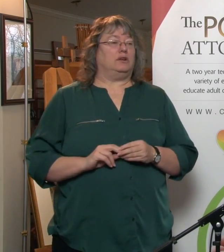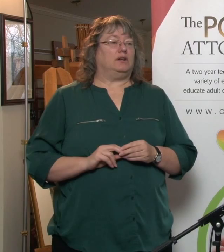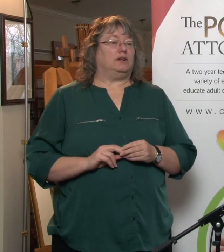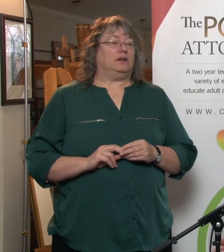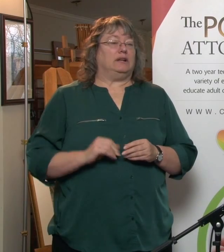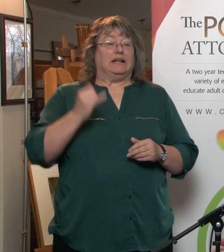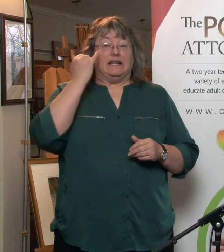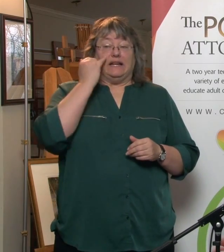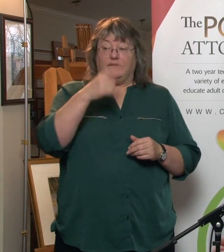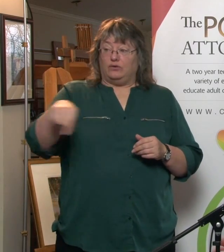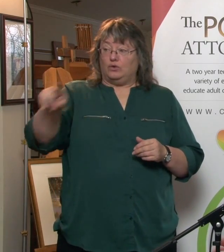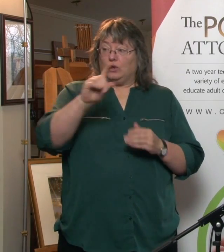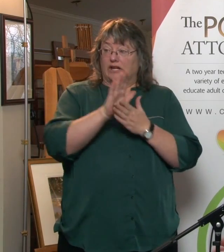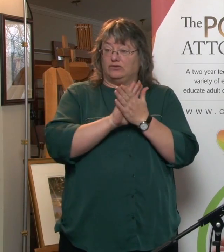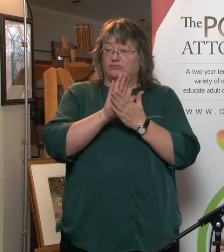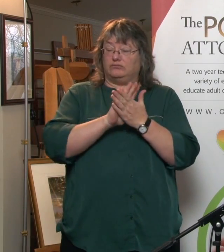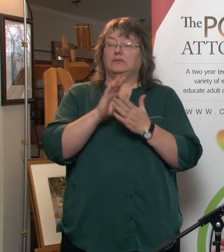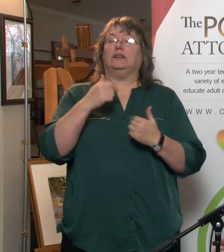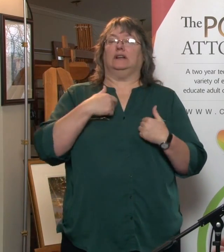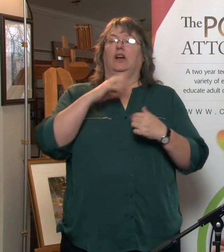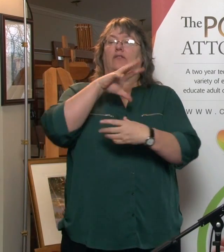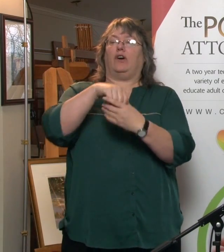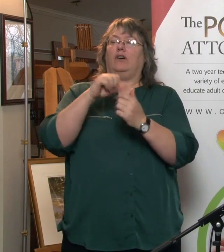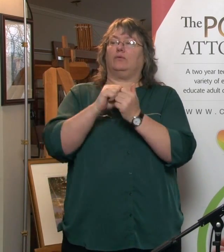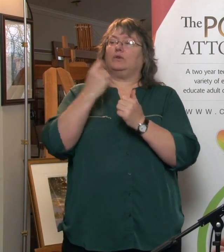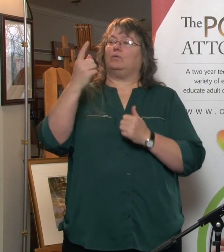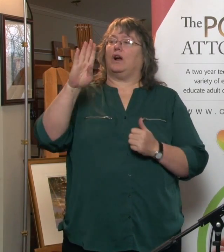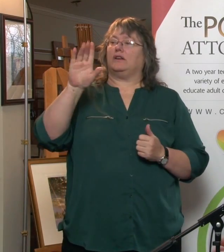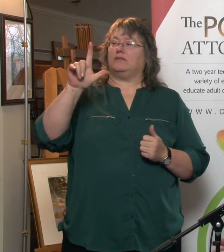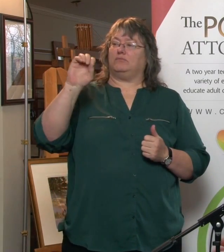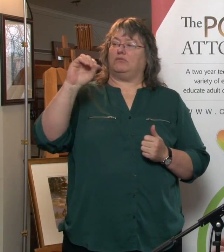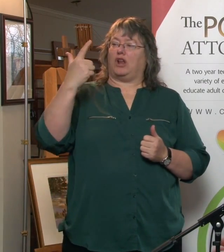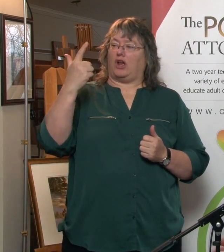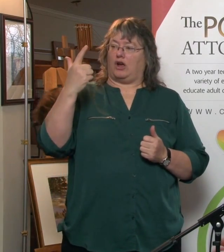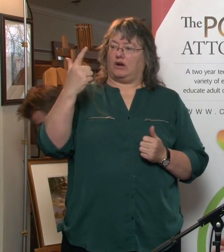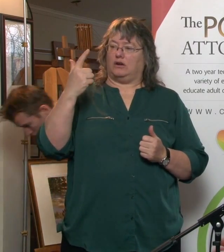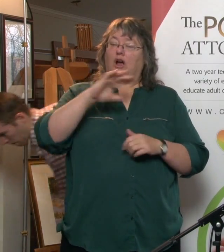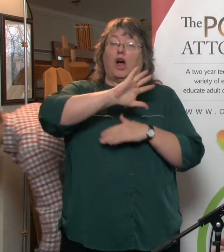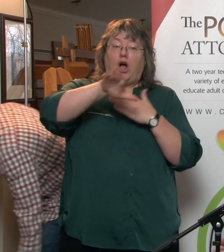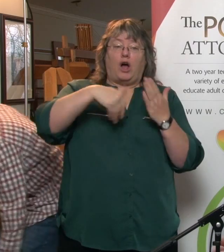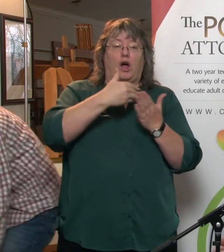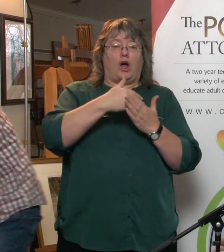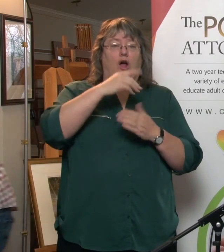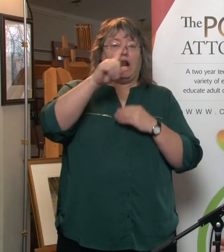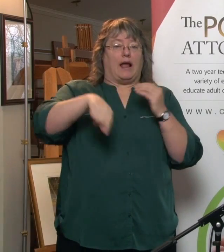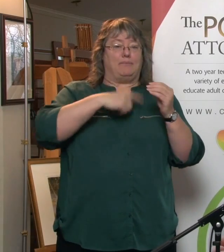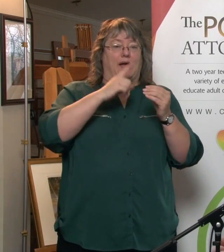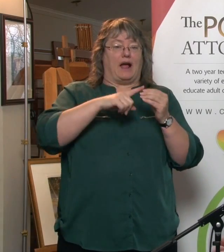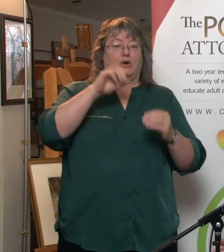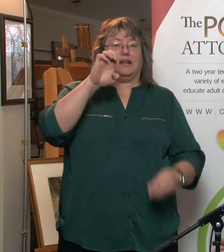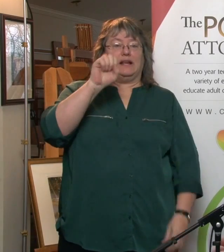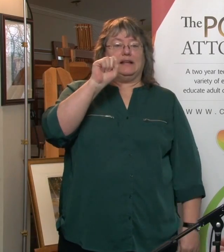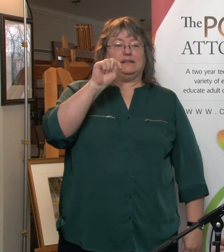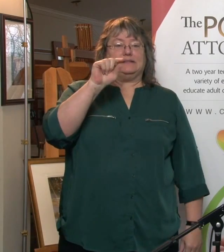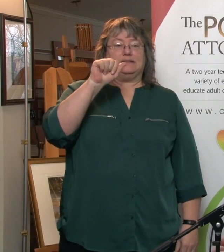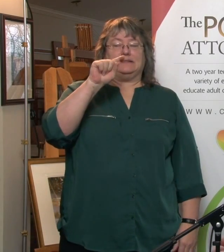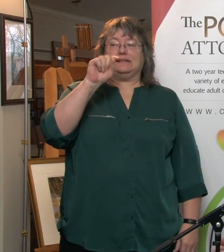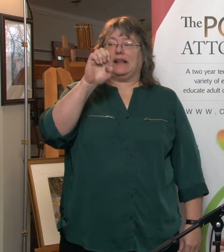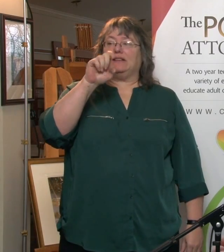that's really interested in this area, I participate in a blog called All About Estates. So allaboutestates.ca,